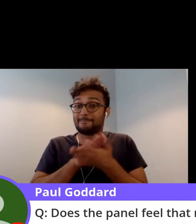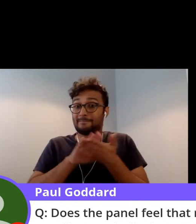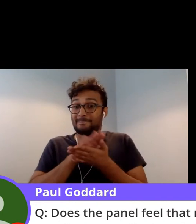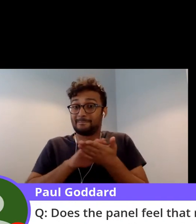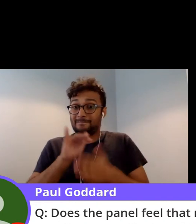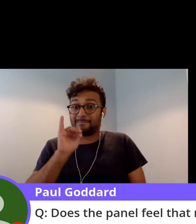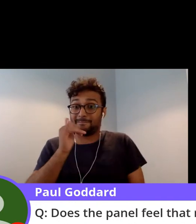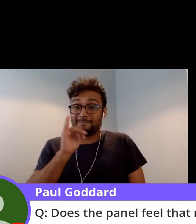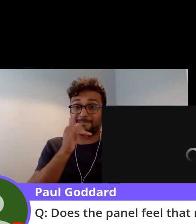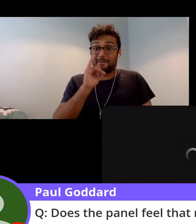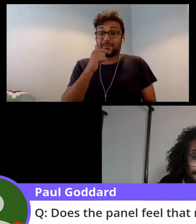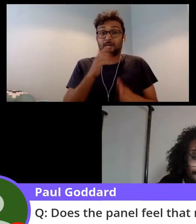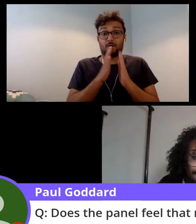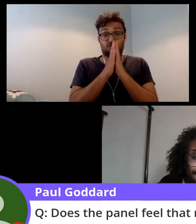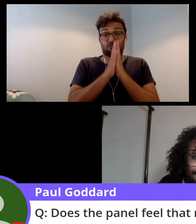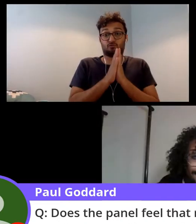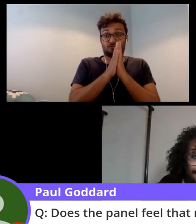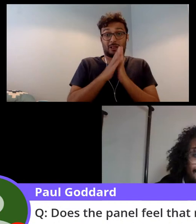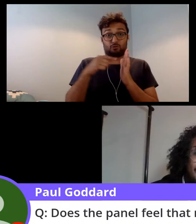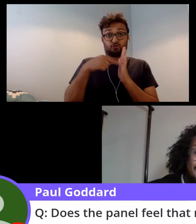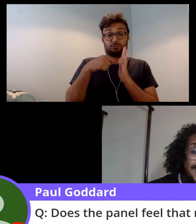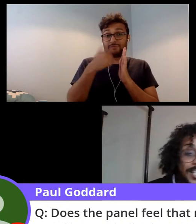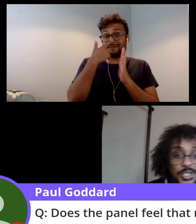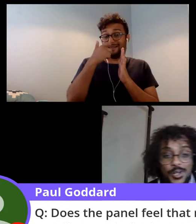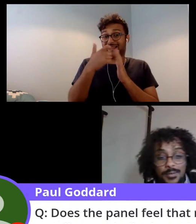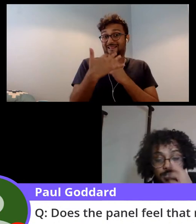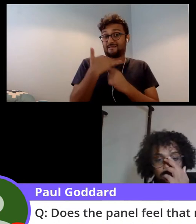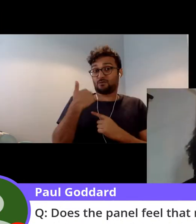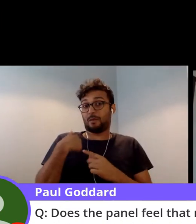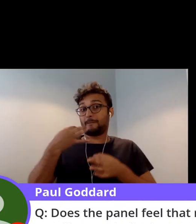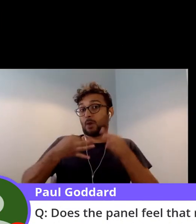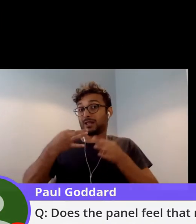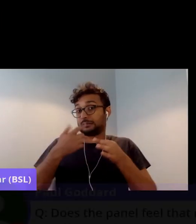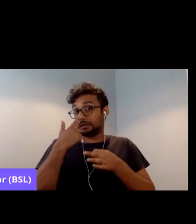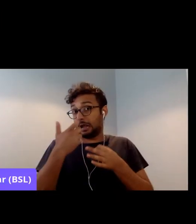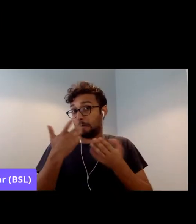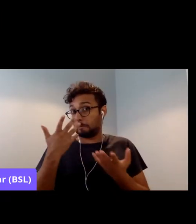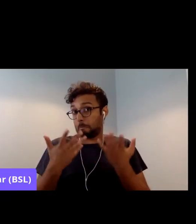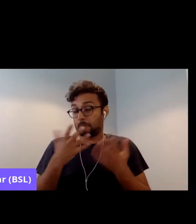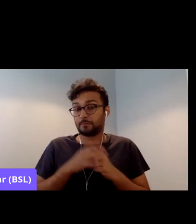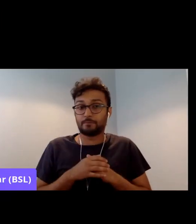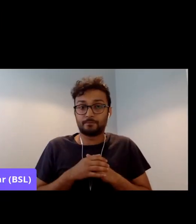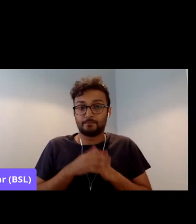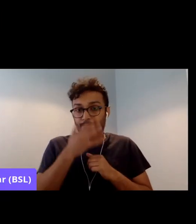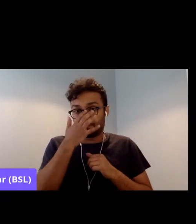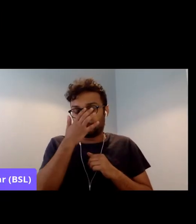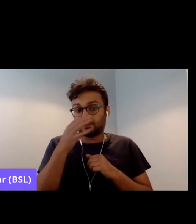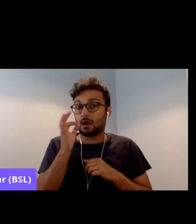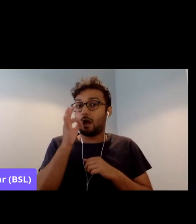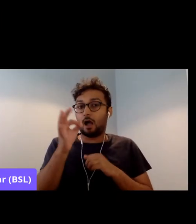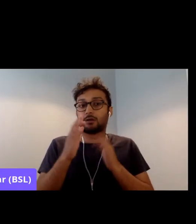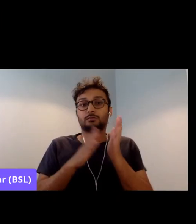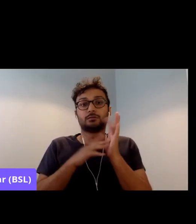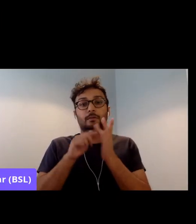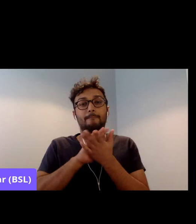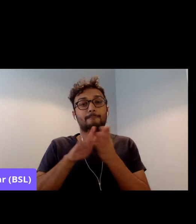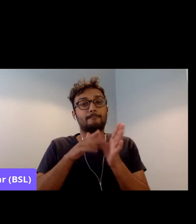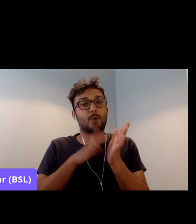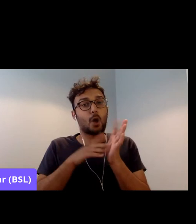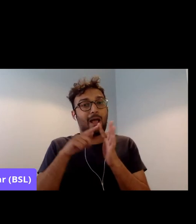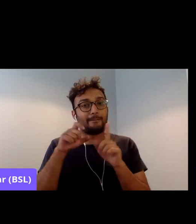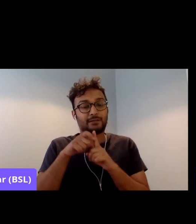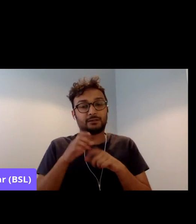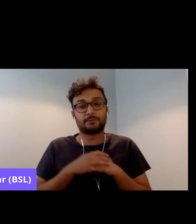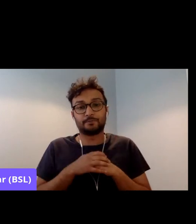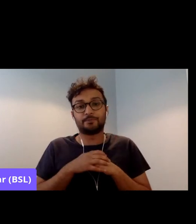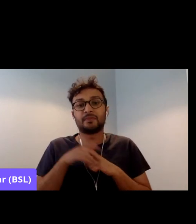I ask Mohammed to come in first, please? Yeah, sure. Absolutely. So I think that it depends on how